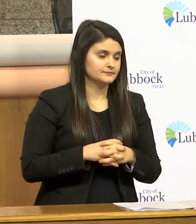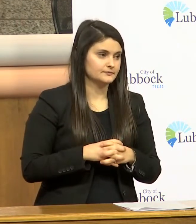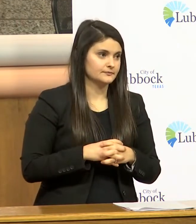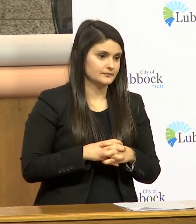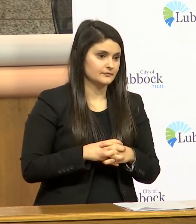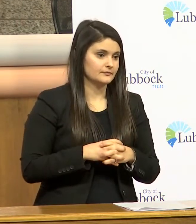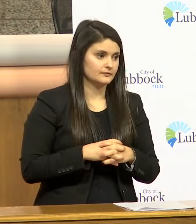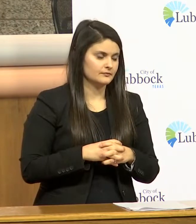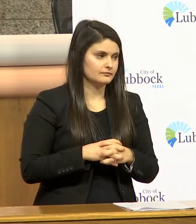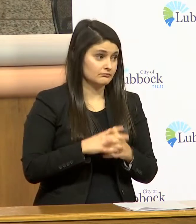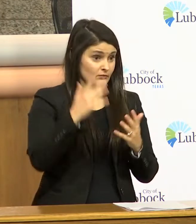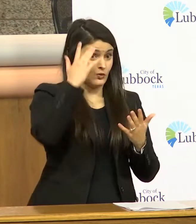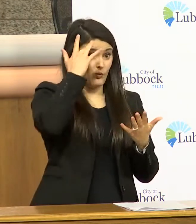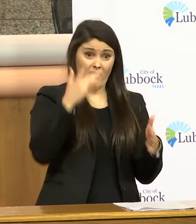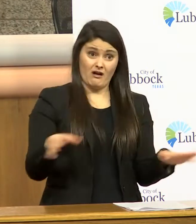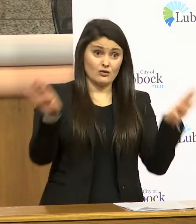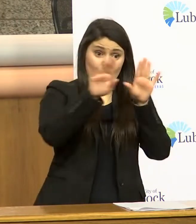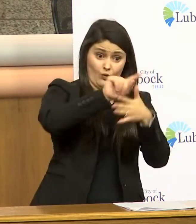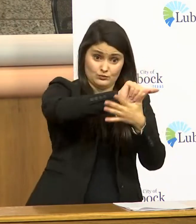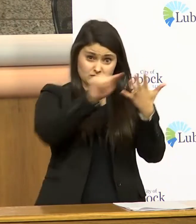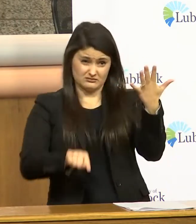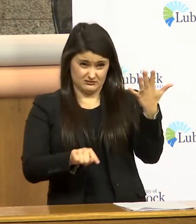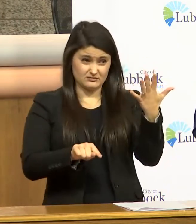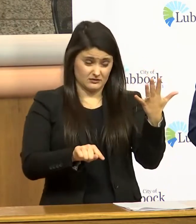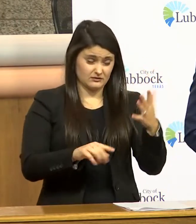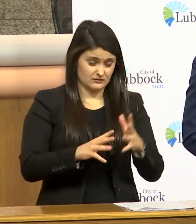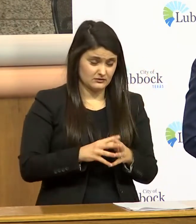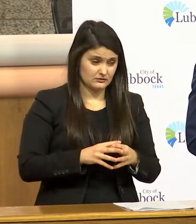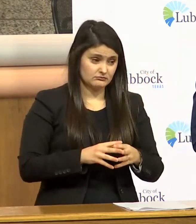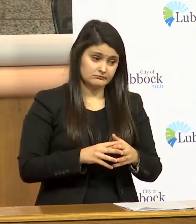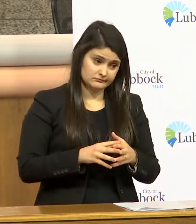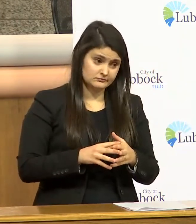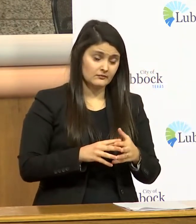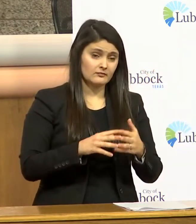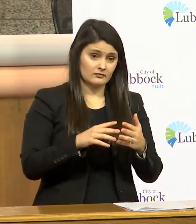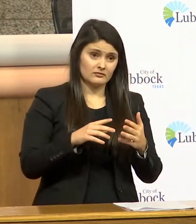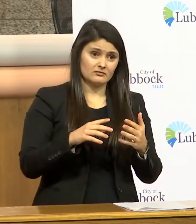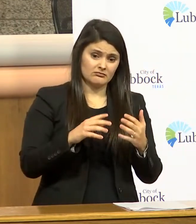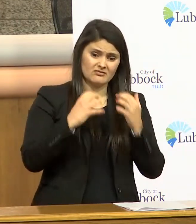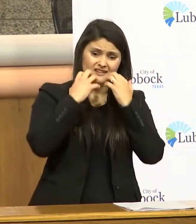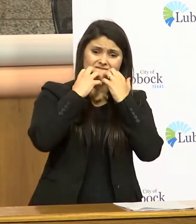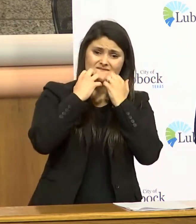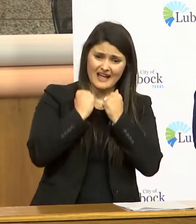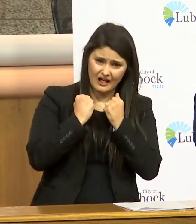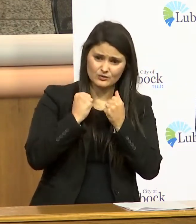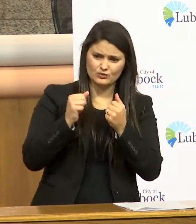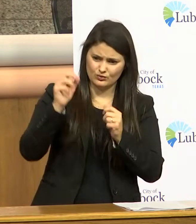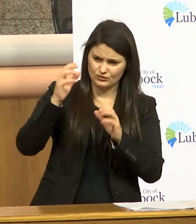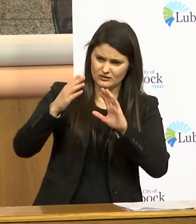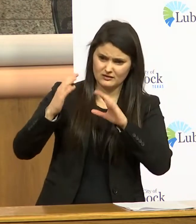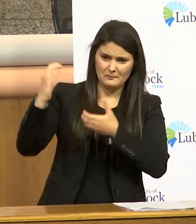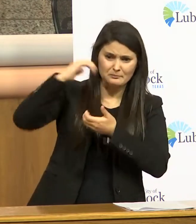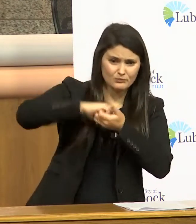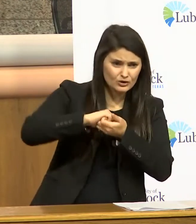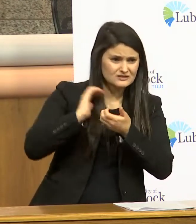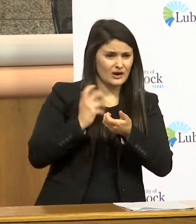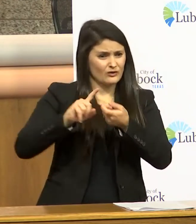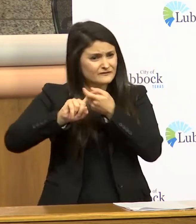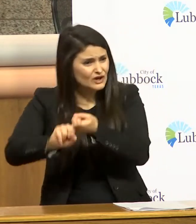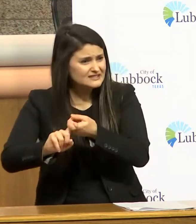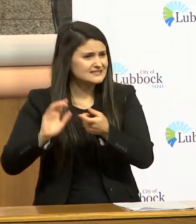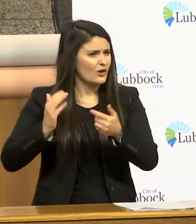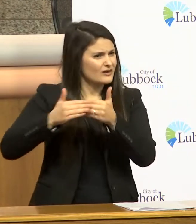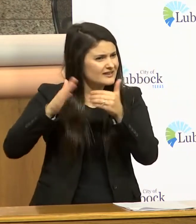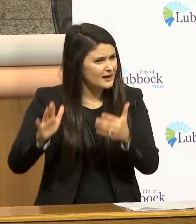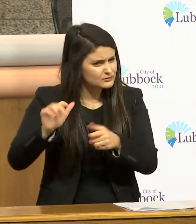so why are these closed there are valued community partners and our friends and our neighbors